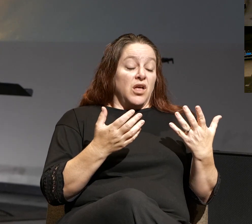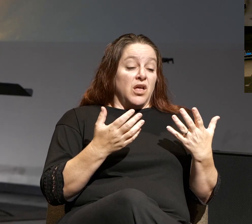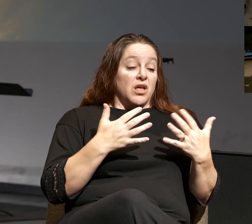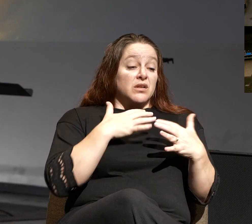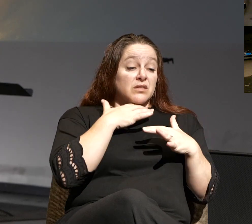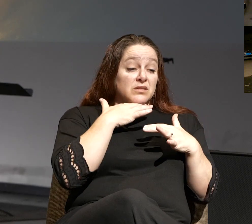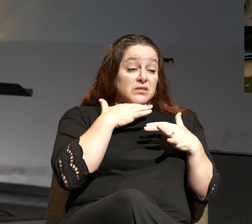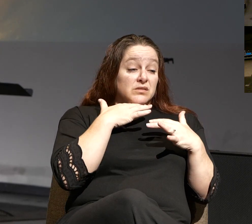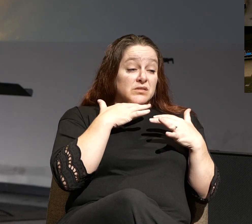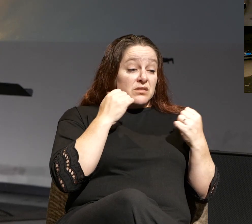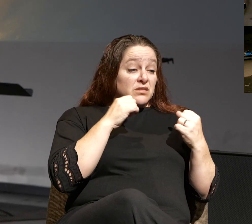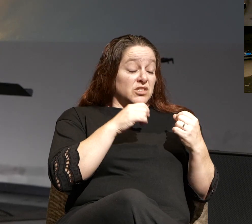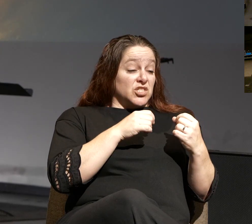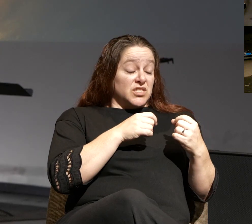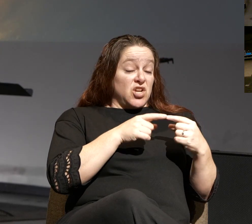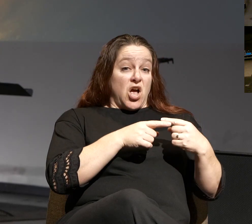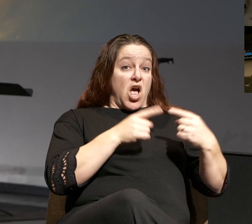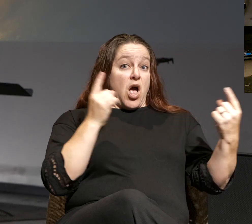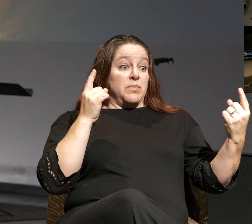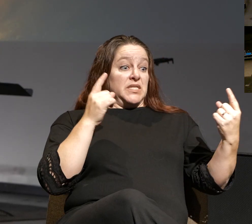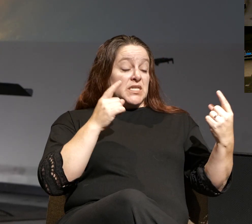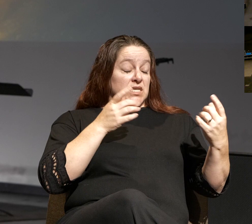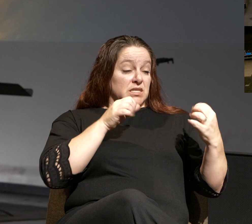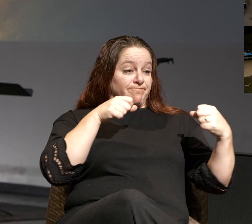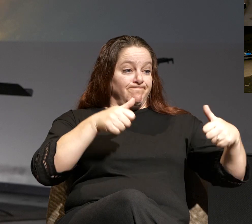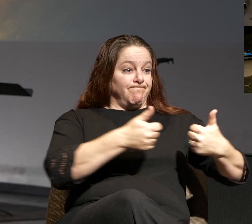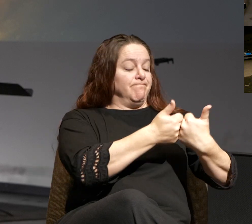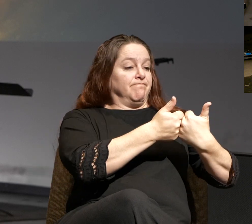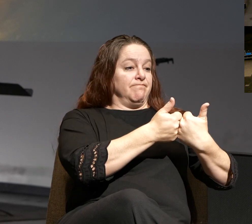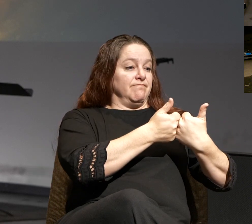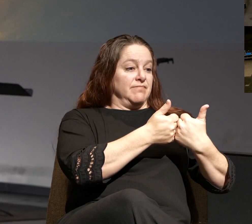at such odds with and you don't have a solution.